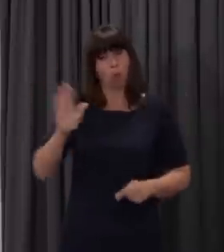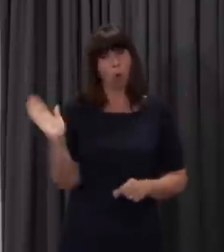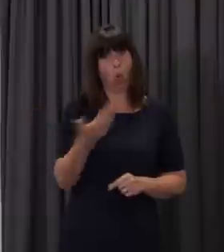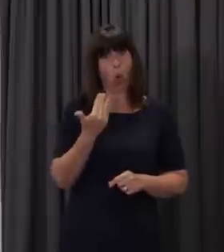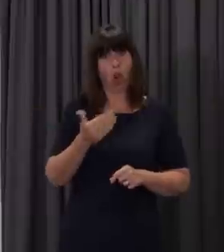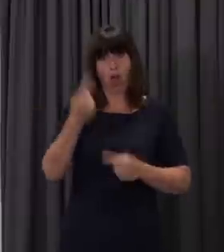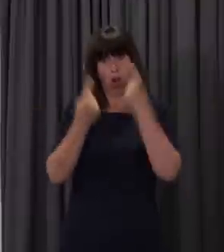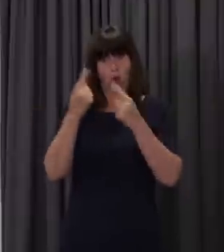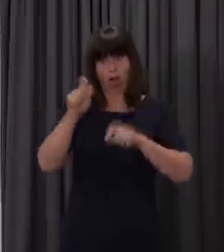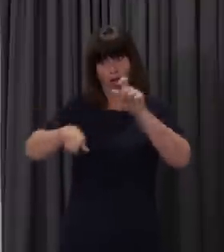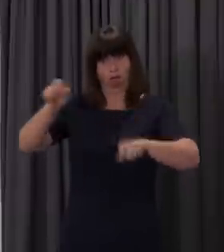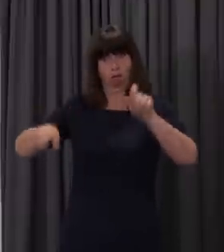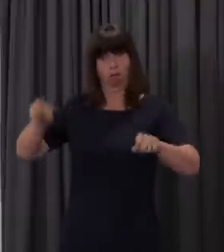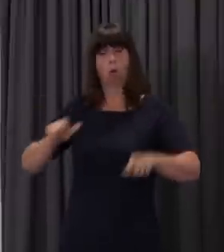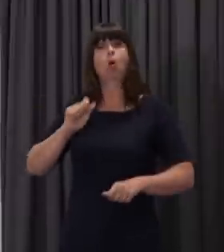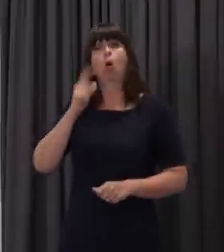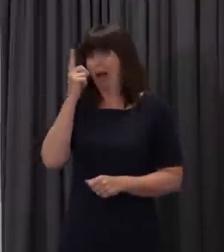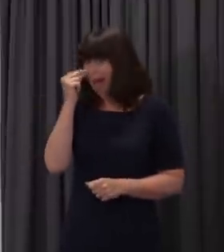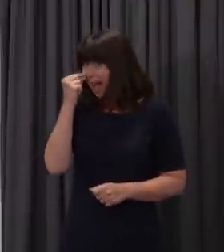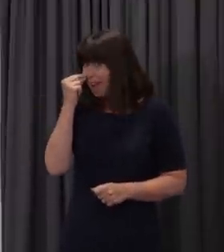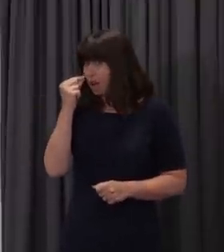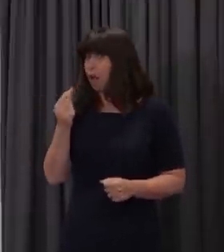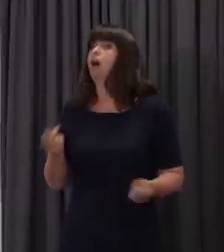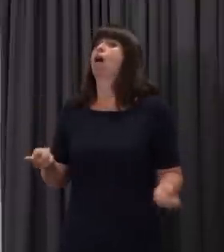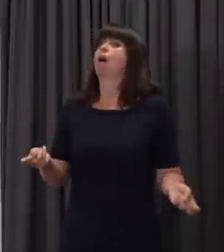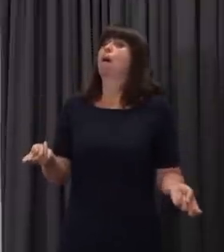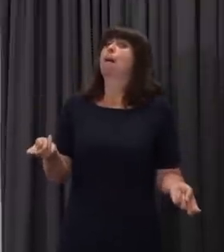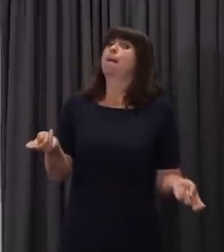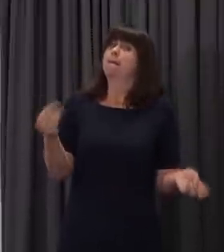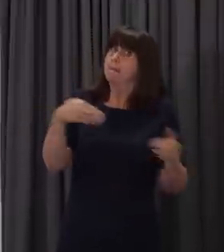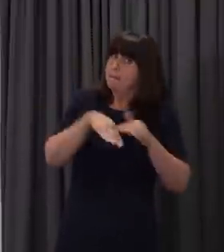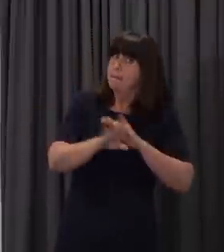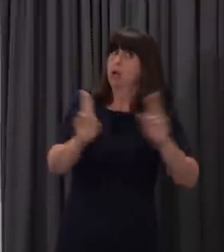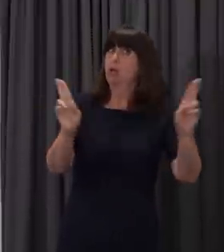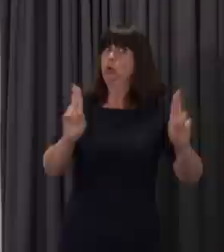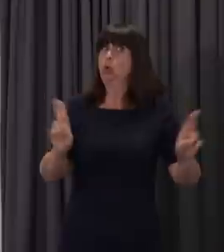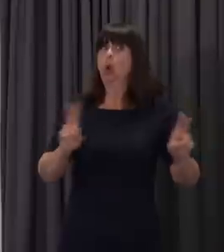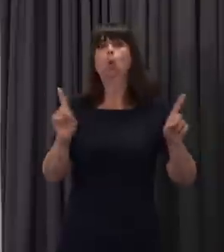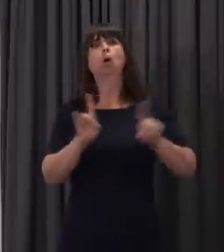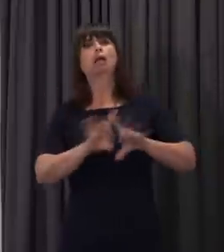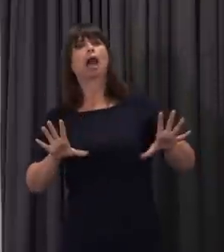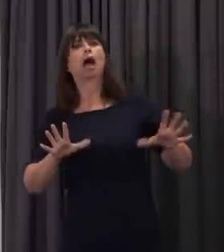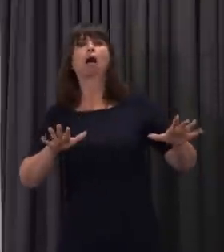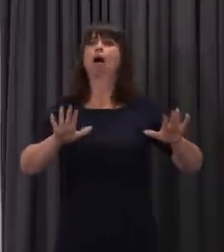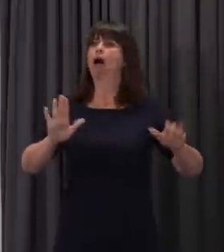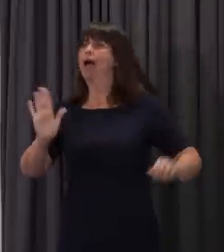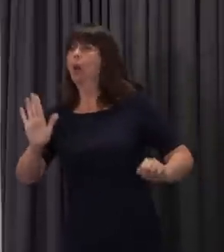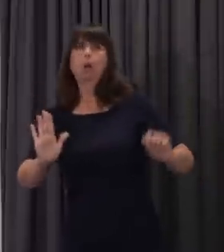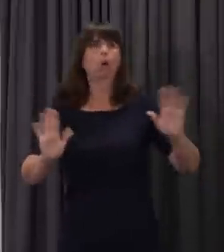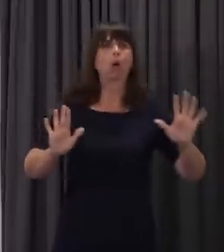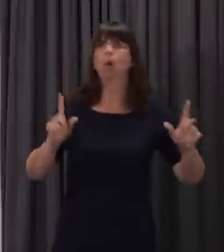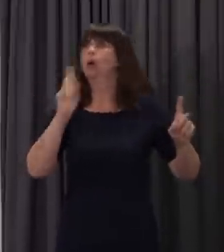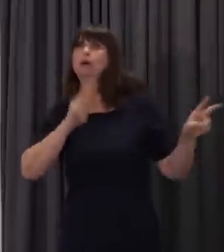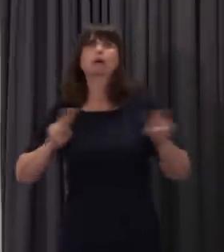will have the opportunity to check in, catch up and prepare for summer in September in the next phase for